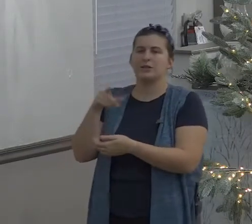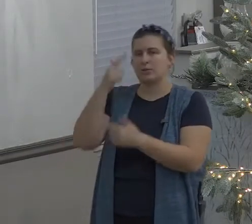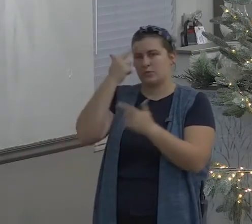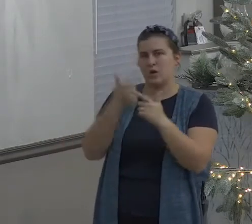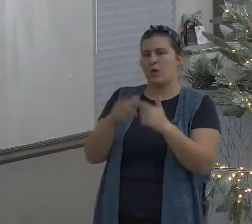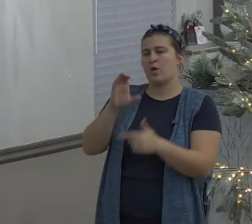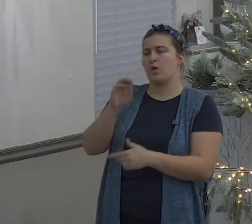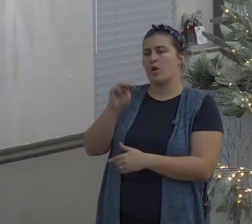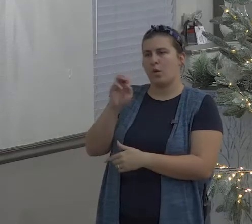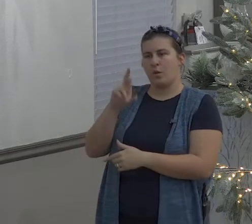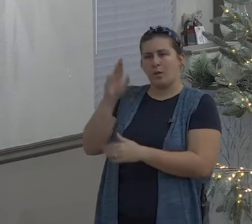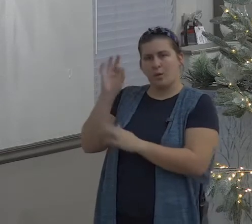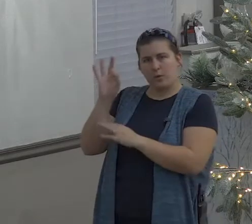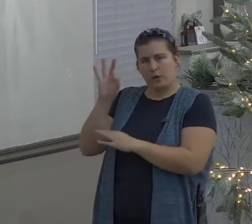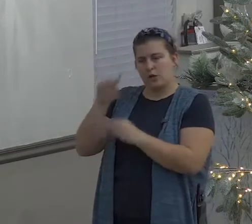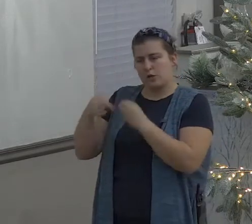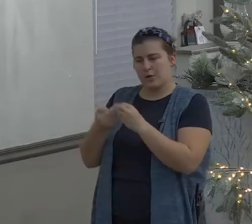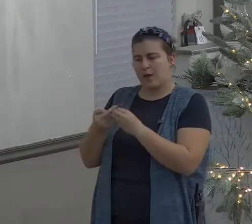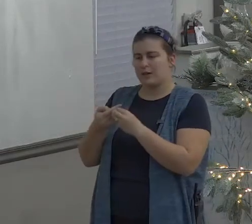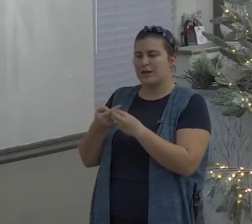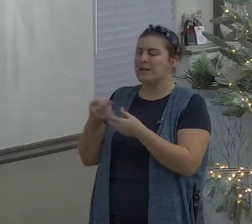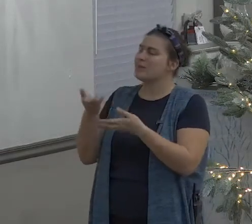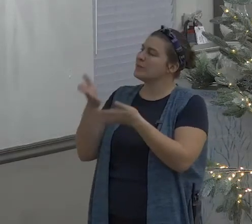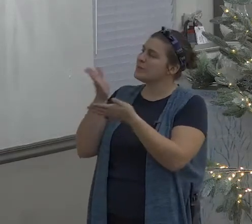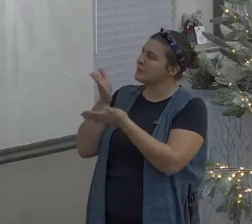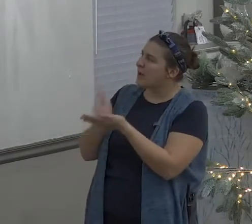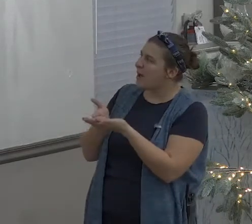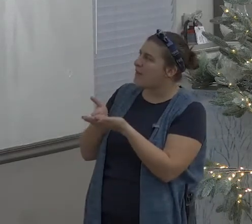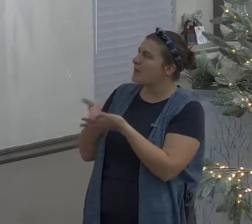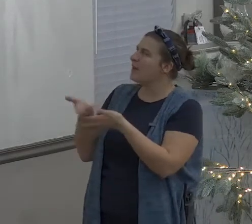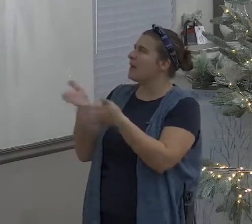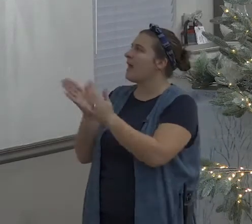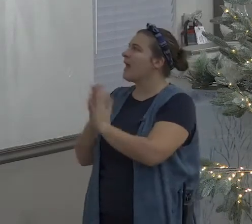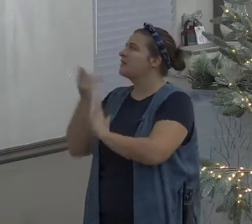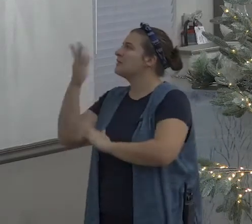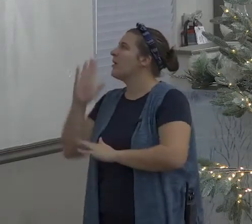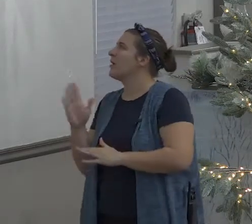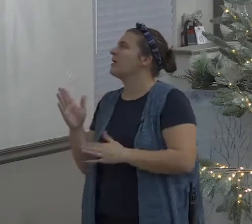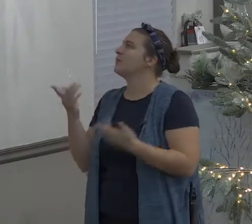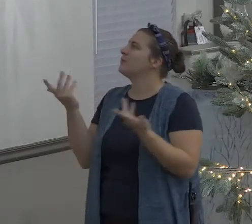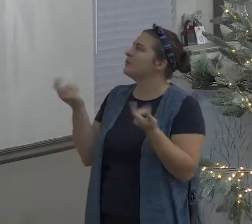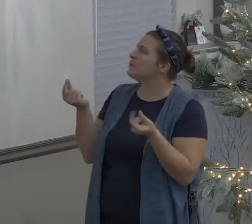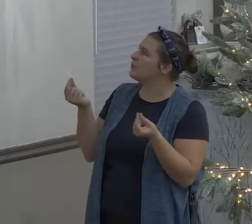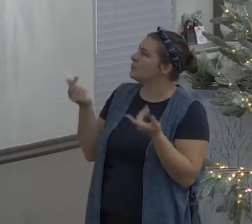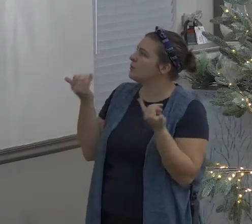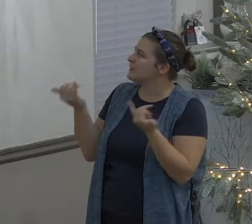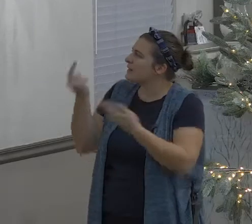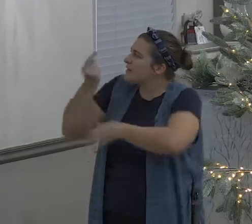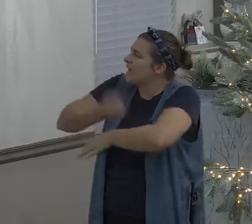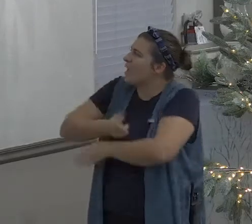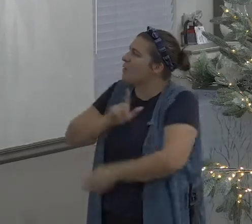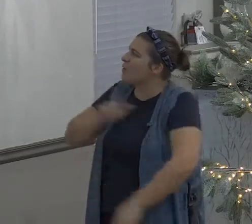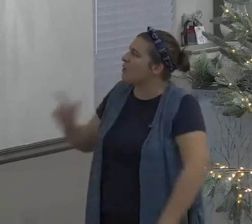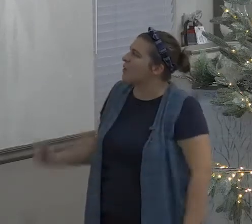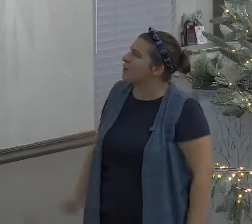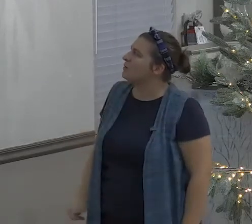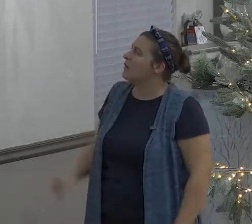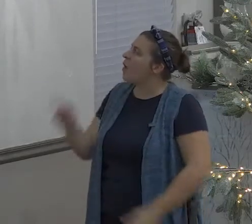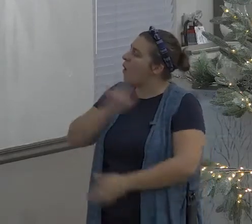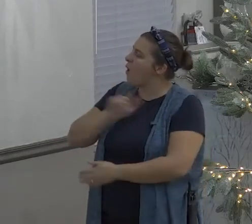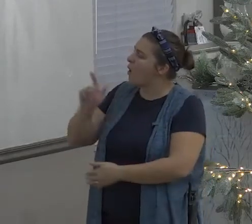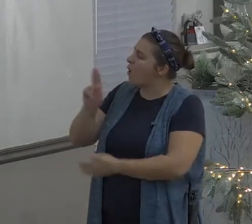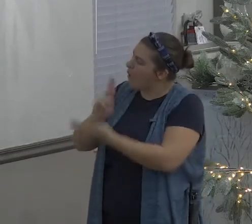David got Psalm 23 in a number of different Psalms the same way that Brother Coomer was teaching and preaching about